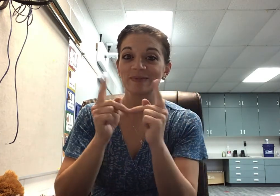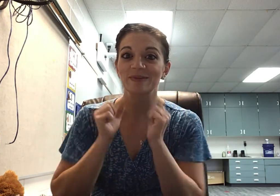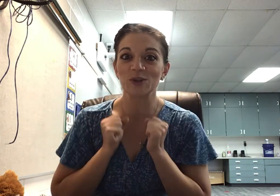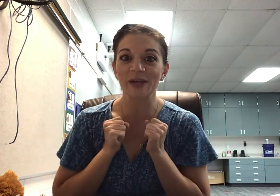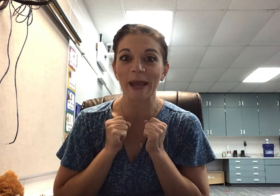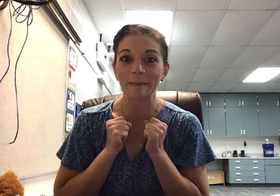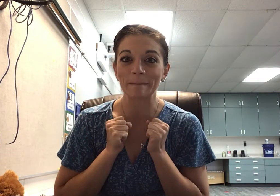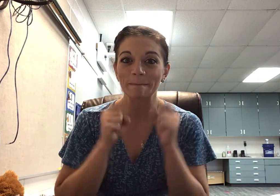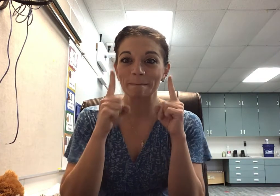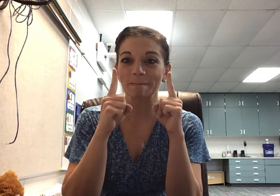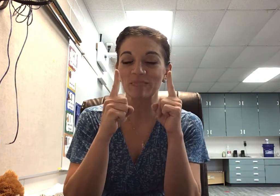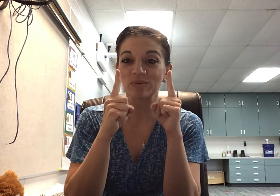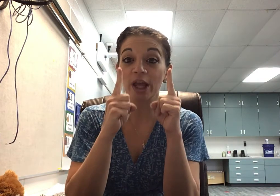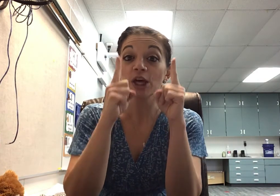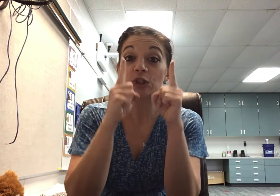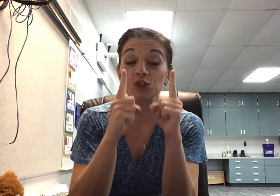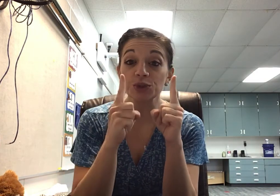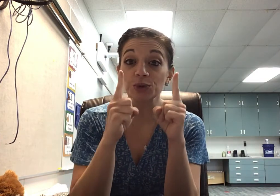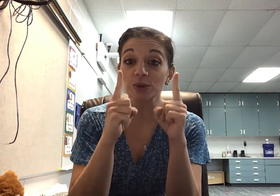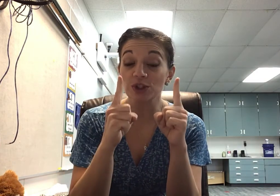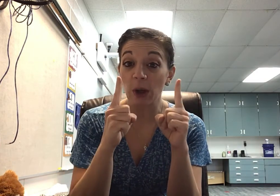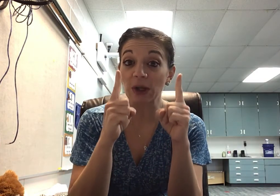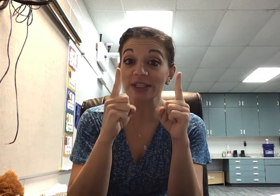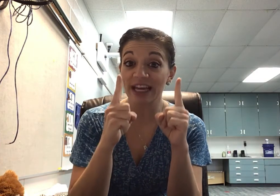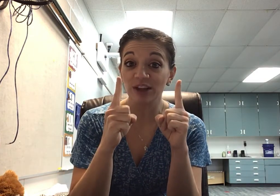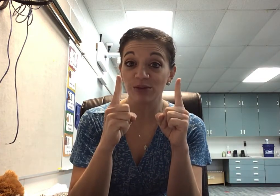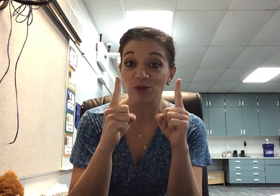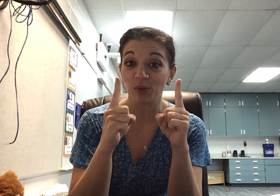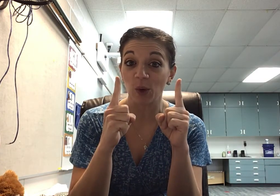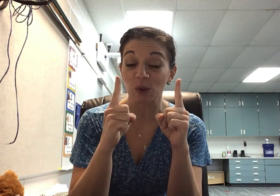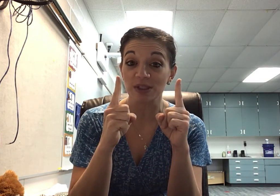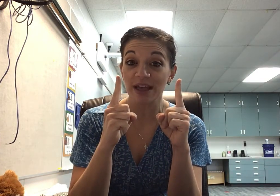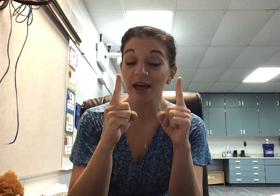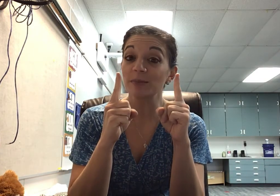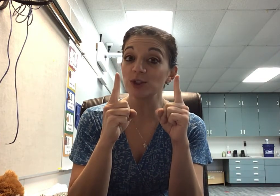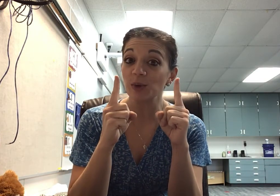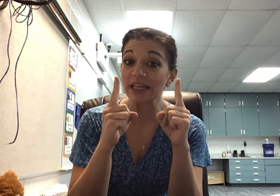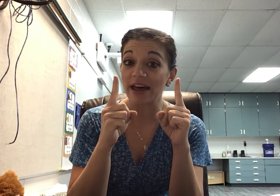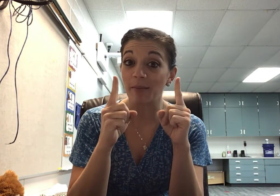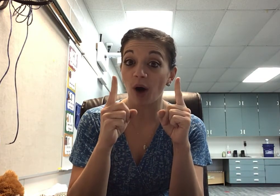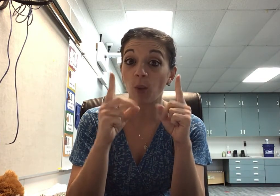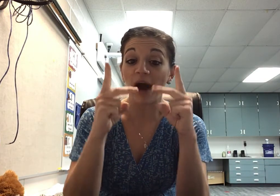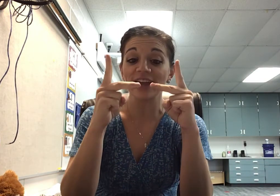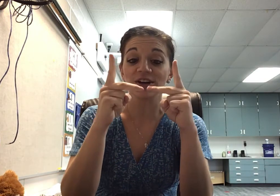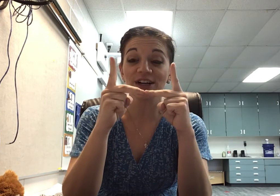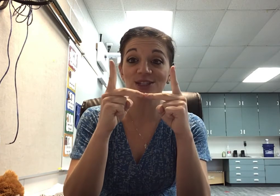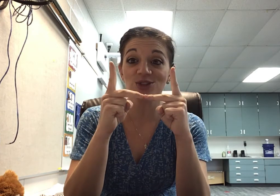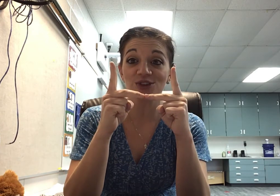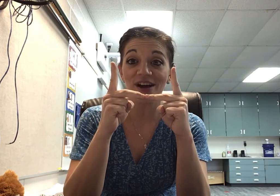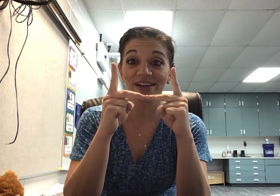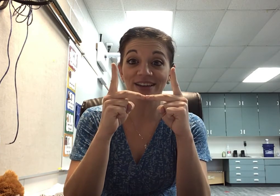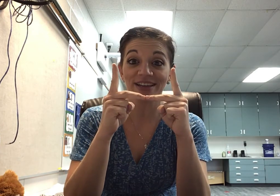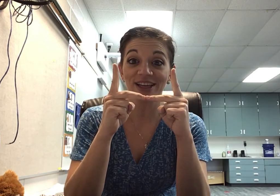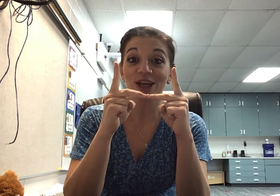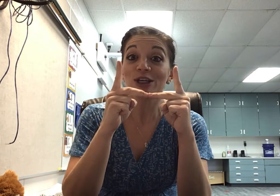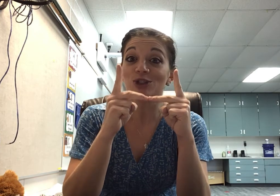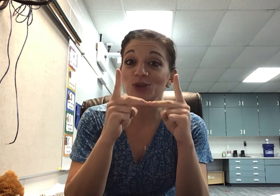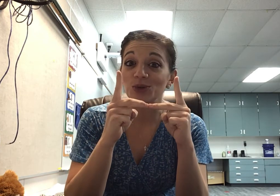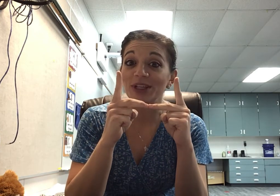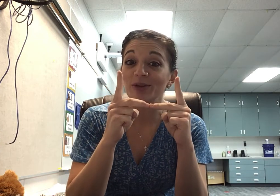Do it again. Two tall telephone poles between them a wire is strung. Two little